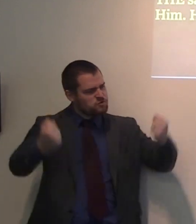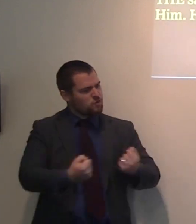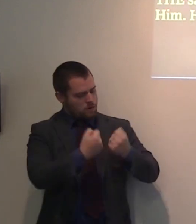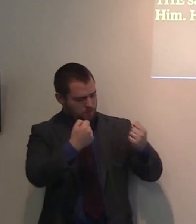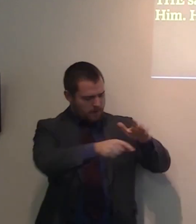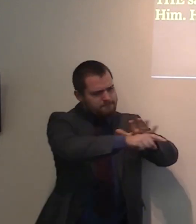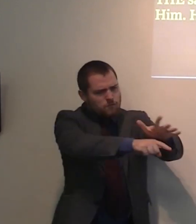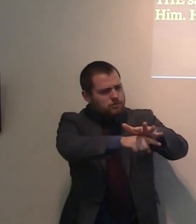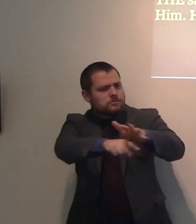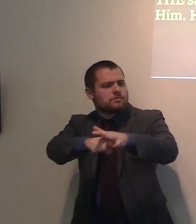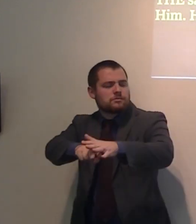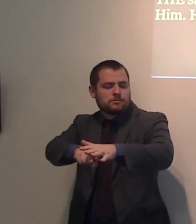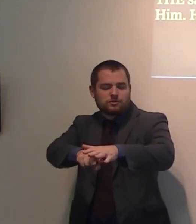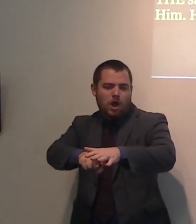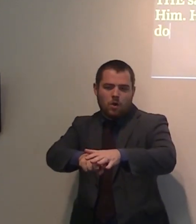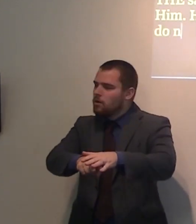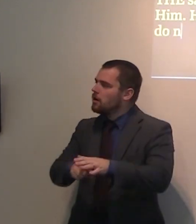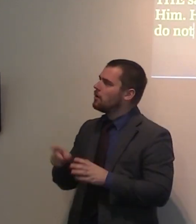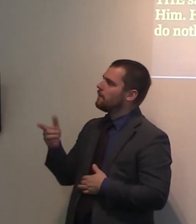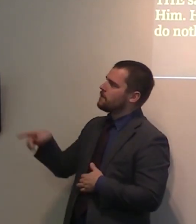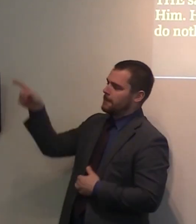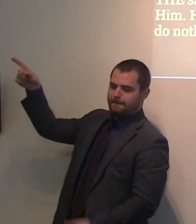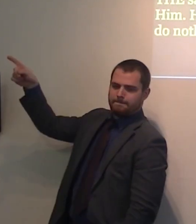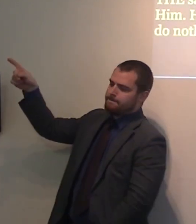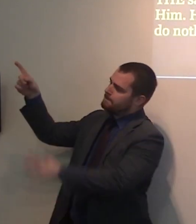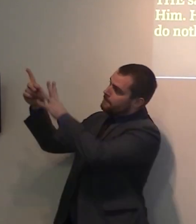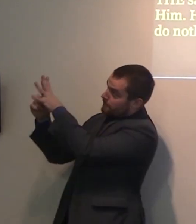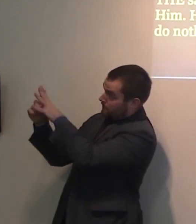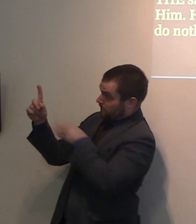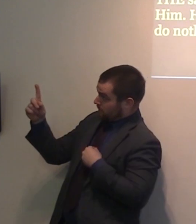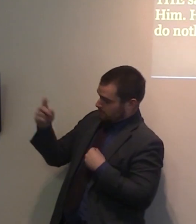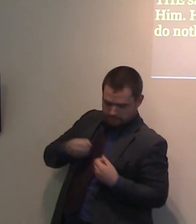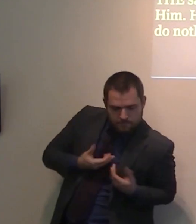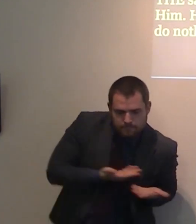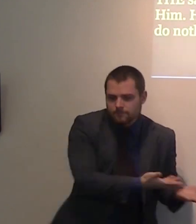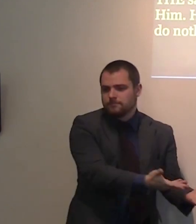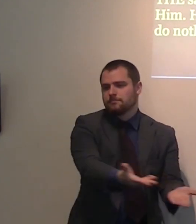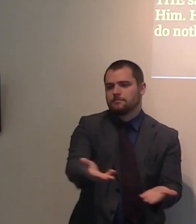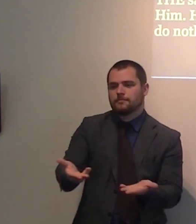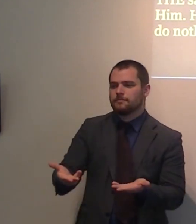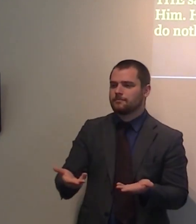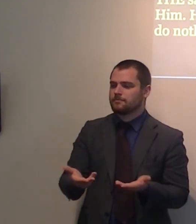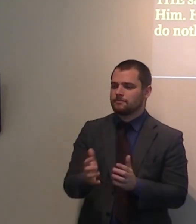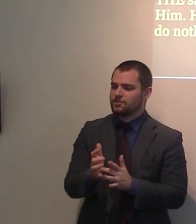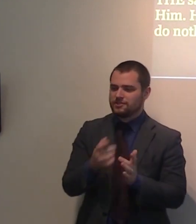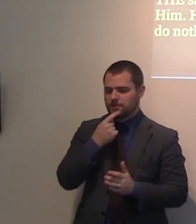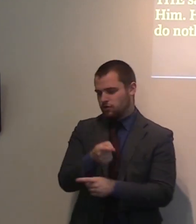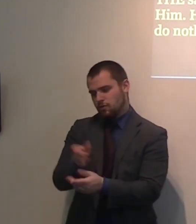You derive your taste from the Lord Jesus Christ. And He said, you are the salt of the earth.